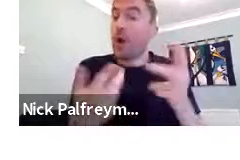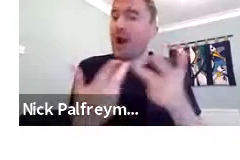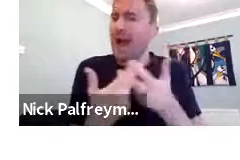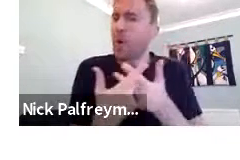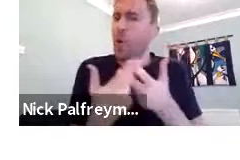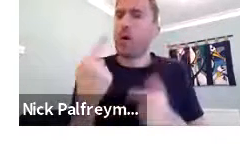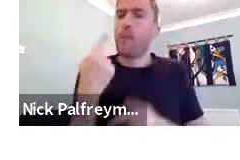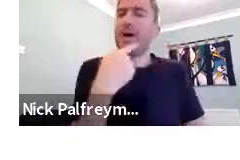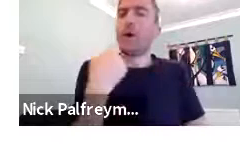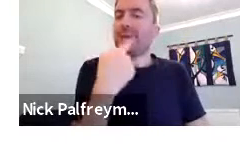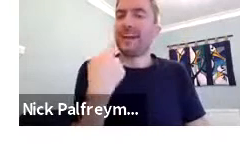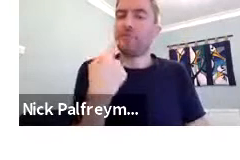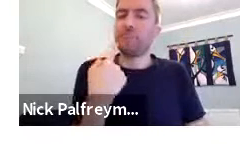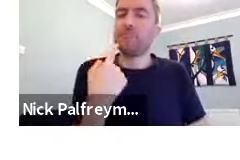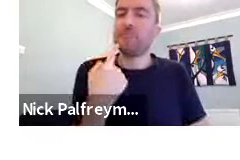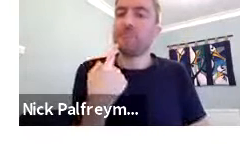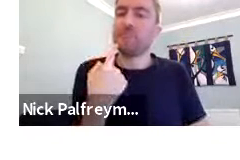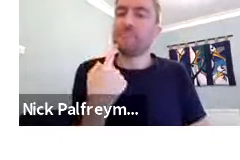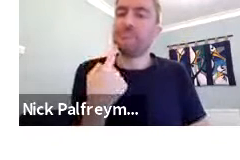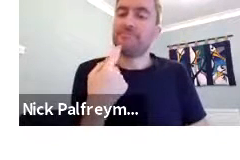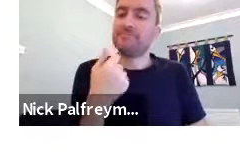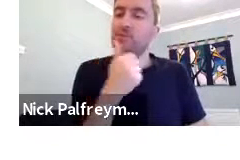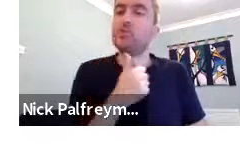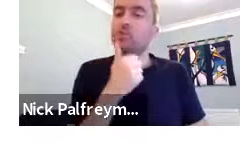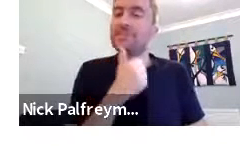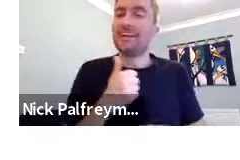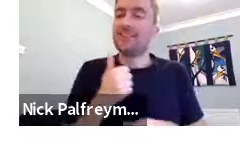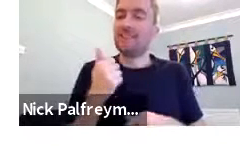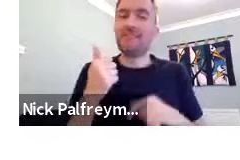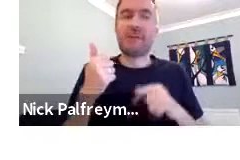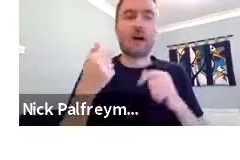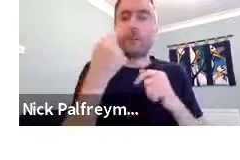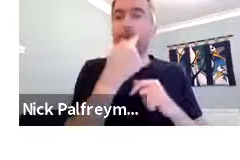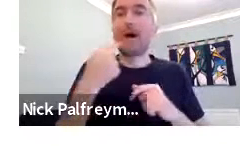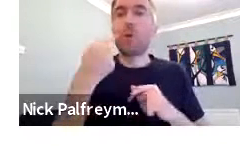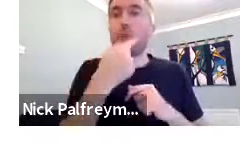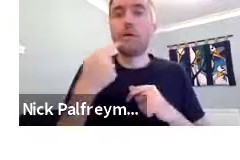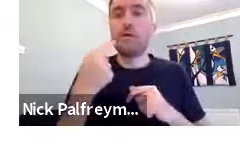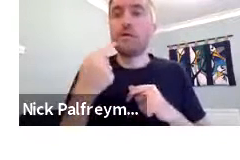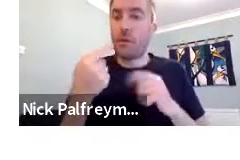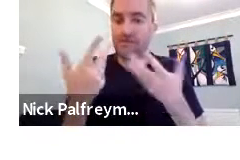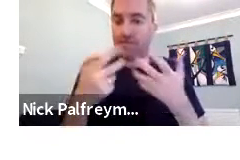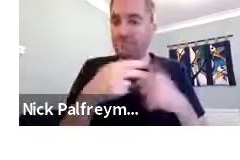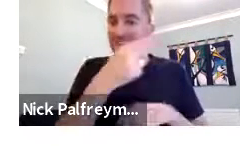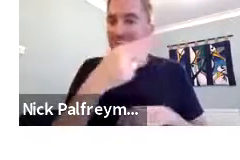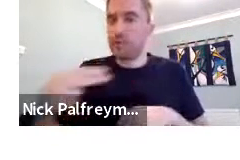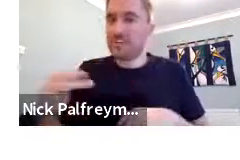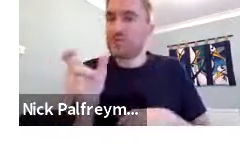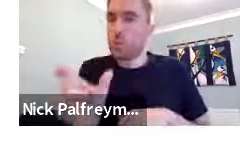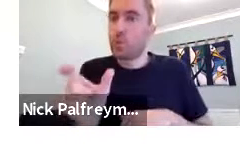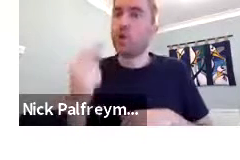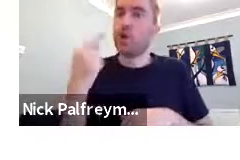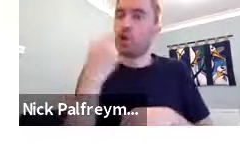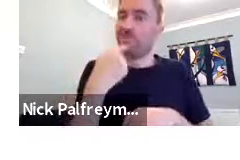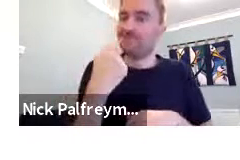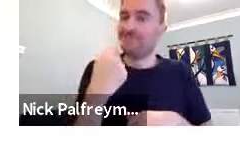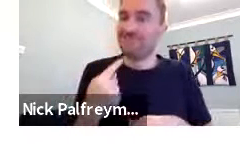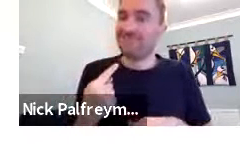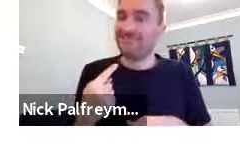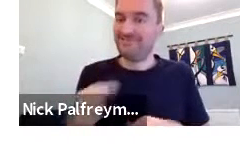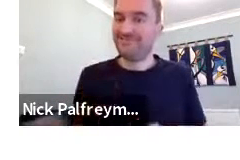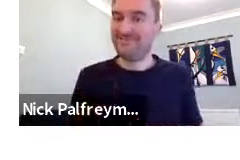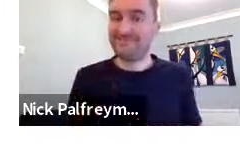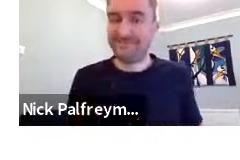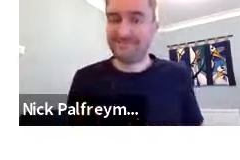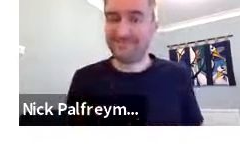But also, it's possible to show mouthings as well. To express the completion using of